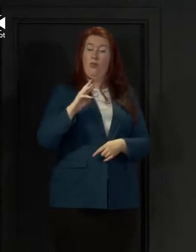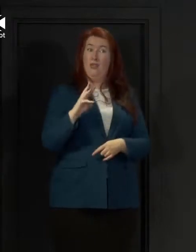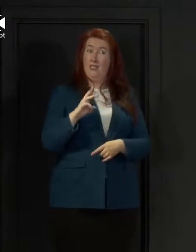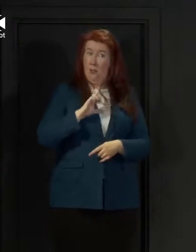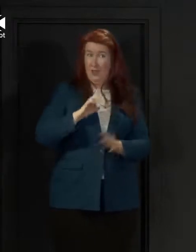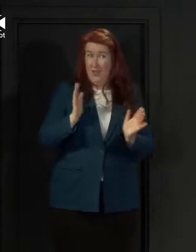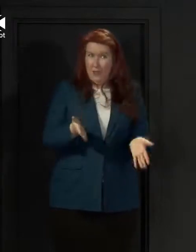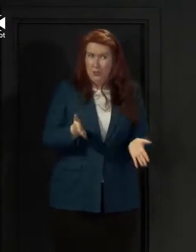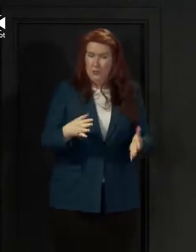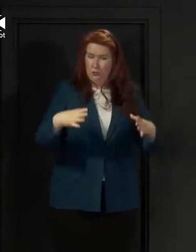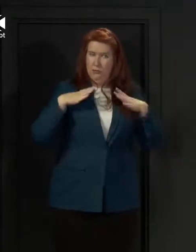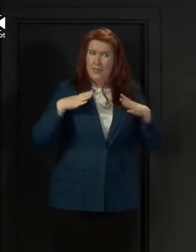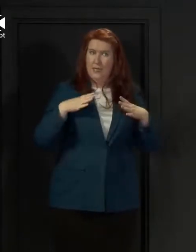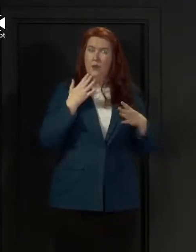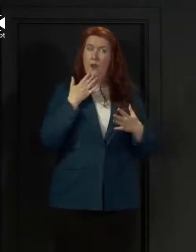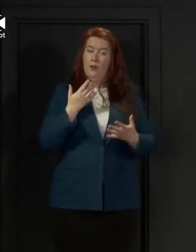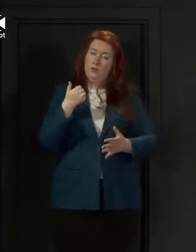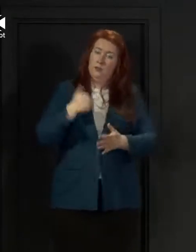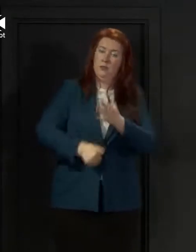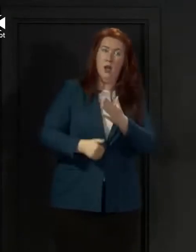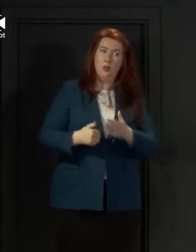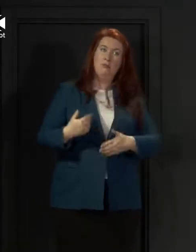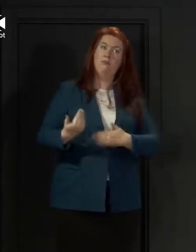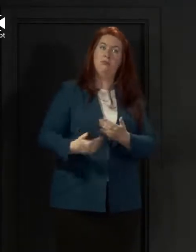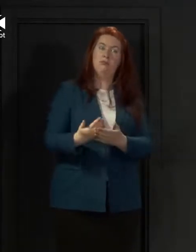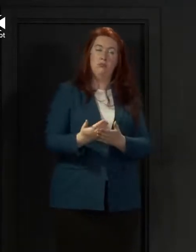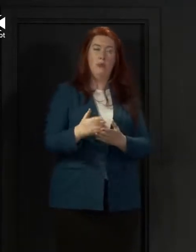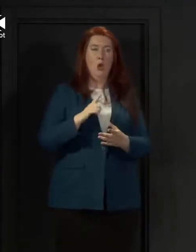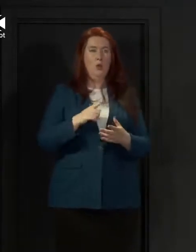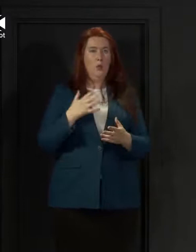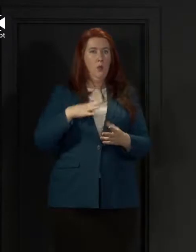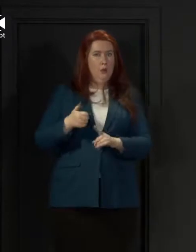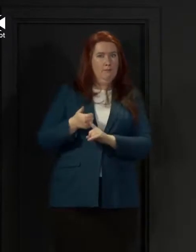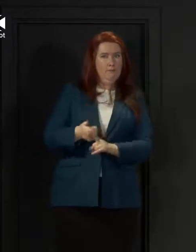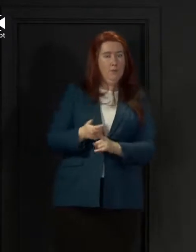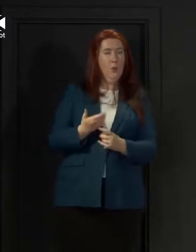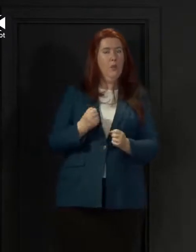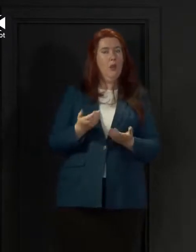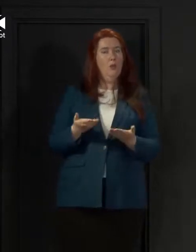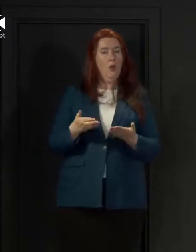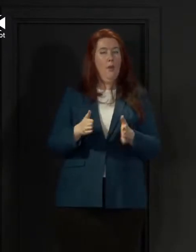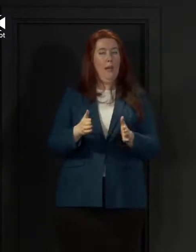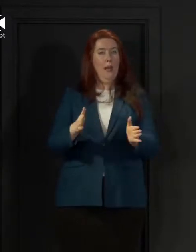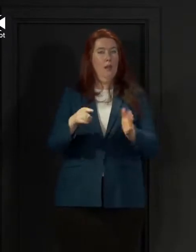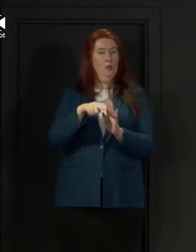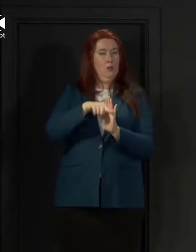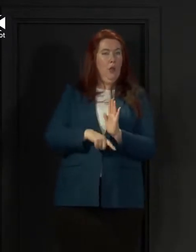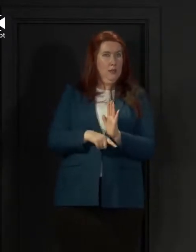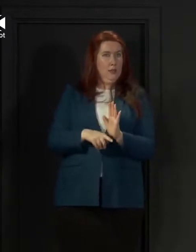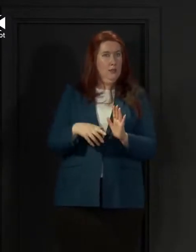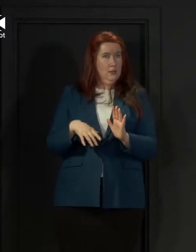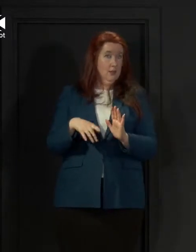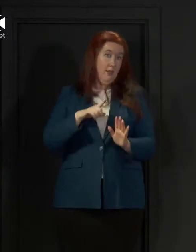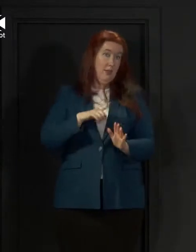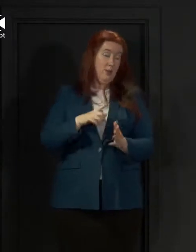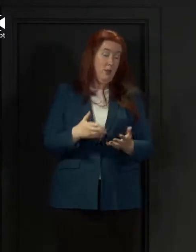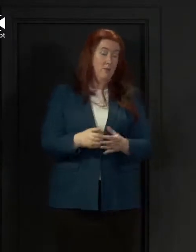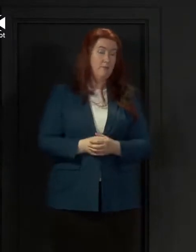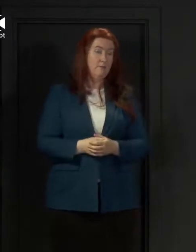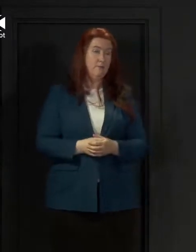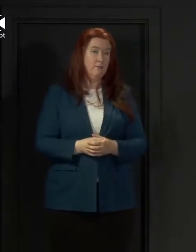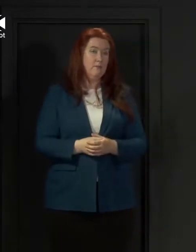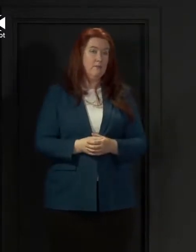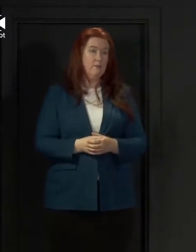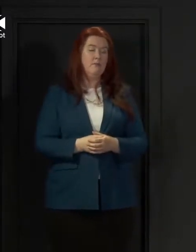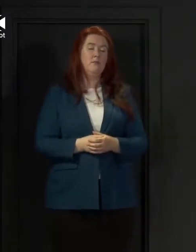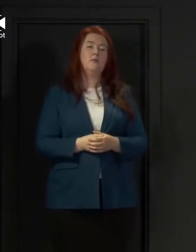be to back up the easing of the lockdown measures that the First Minister announced. The other